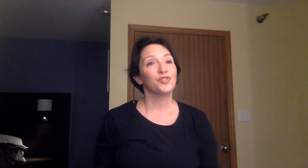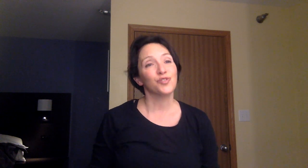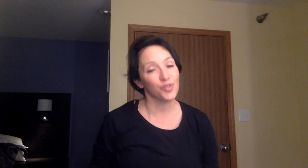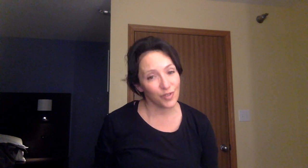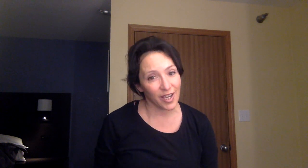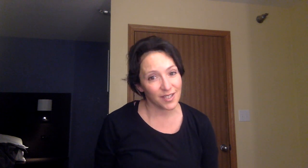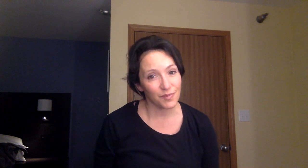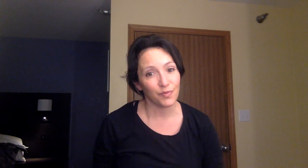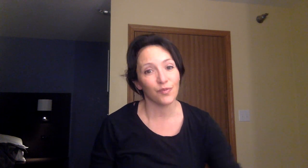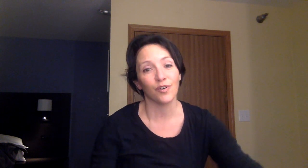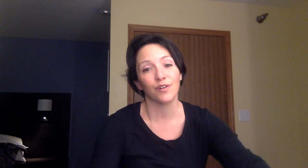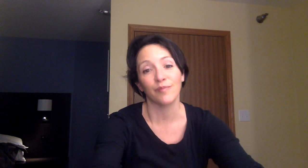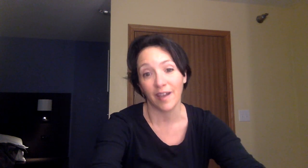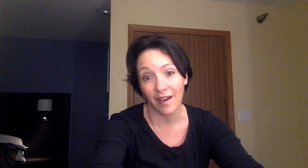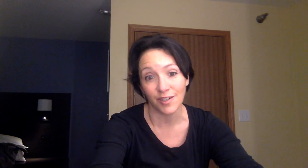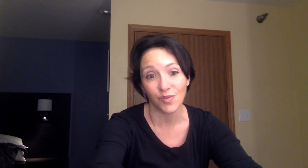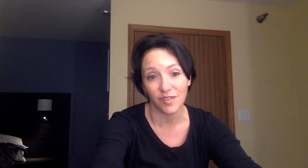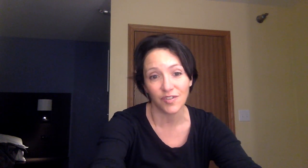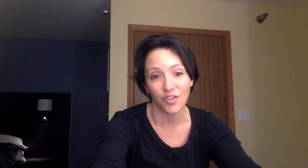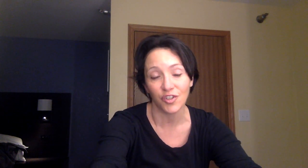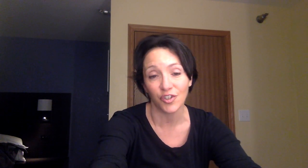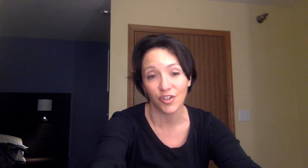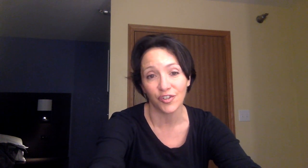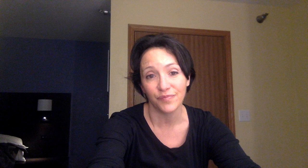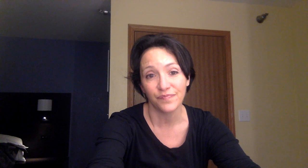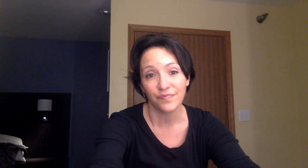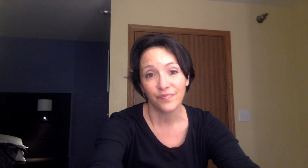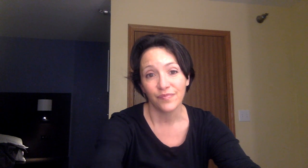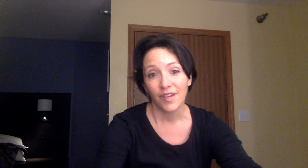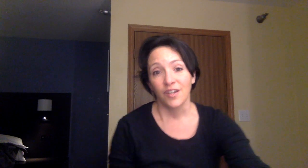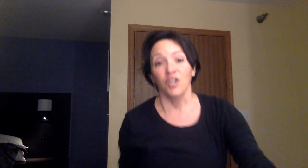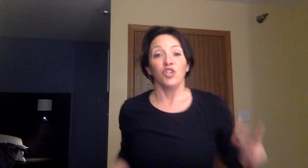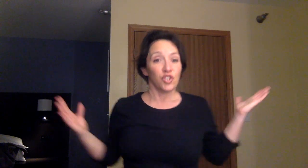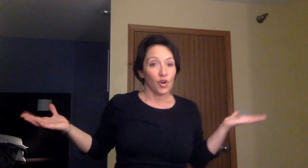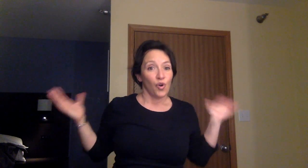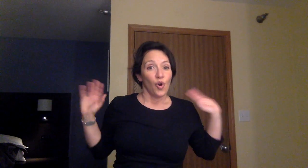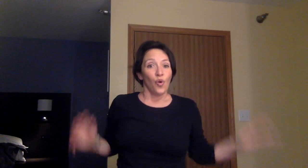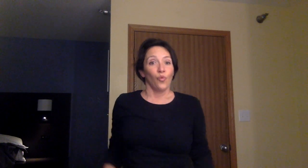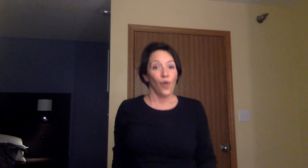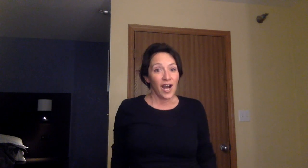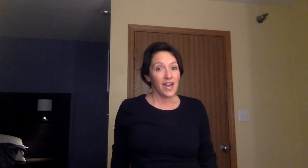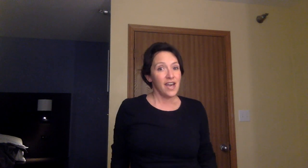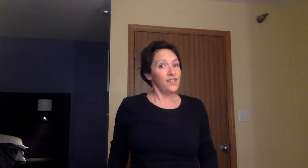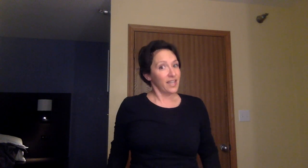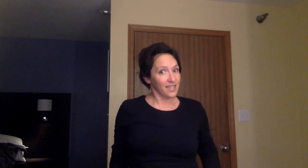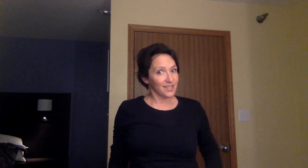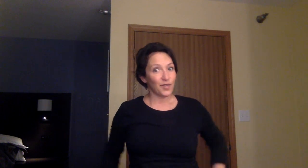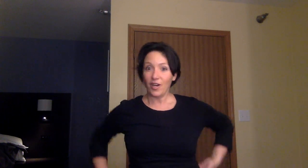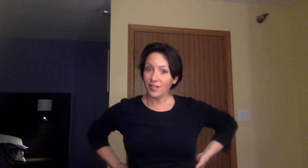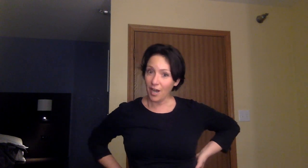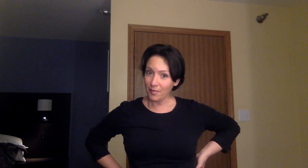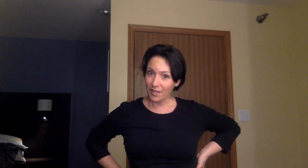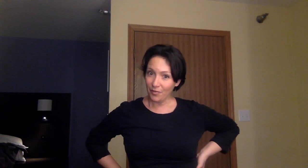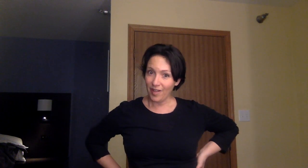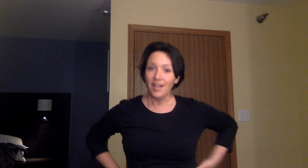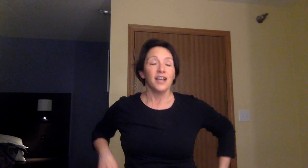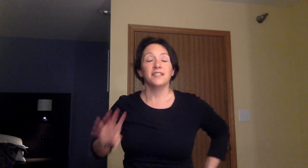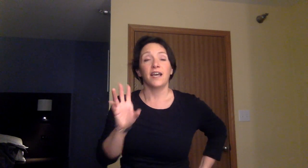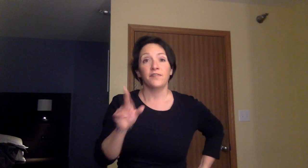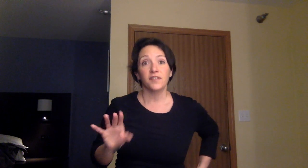two days before my actual discharge occurred. So, why have I healed so uncommonly well? Because I've